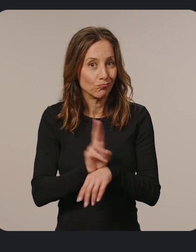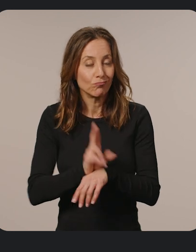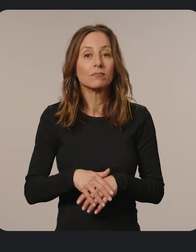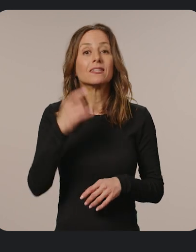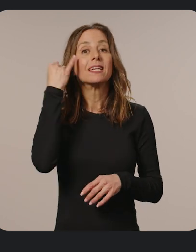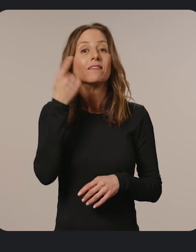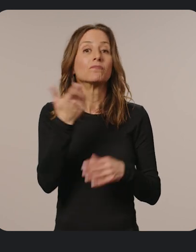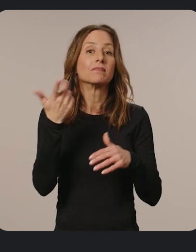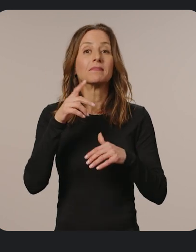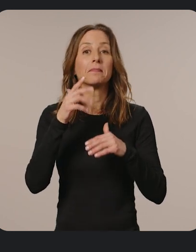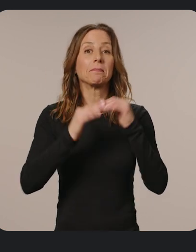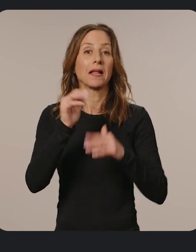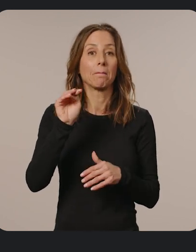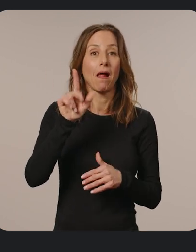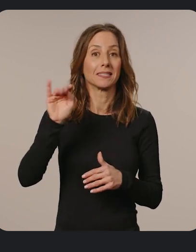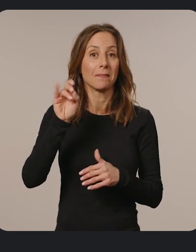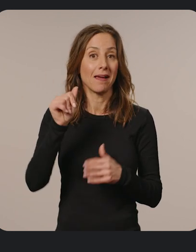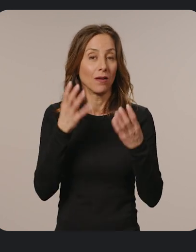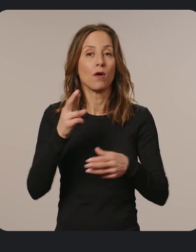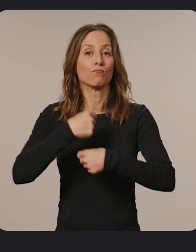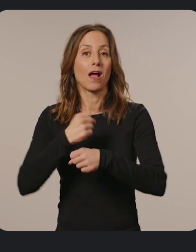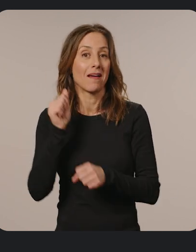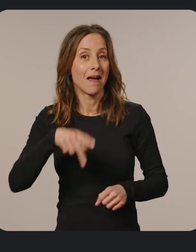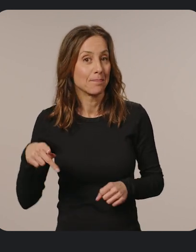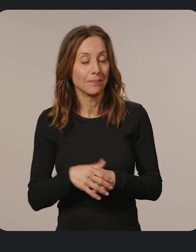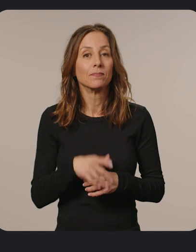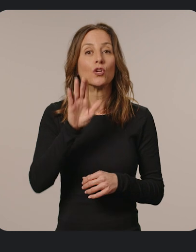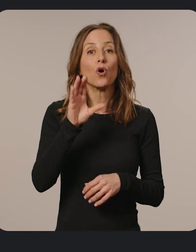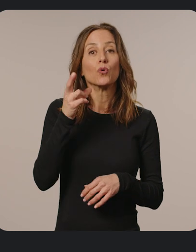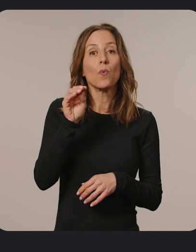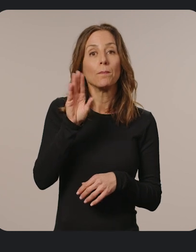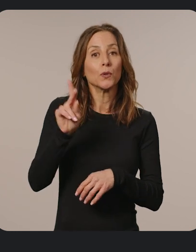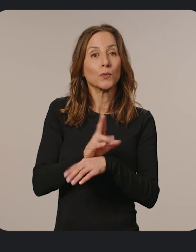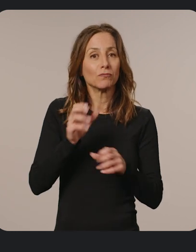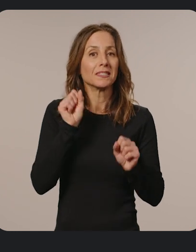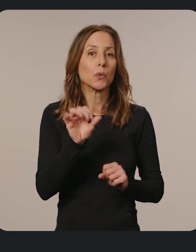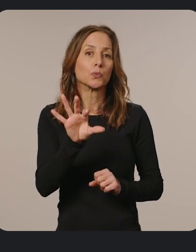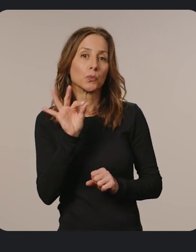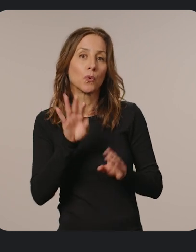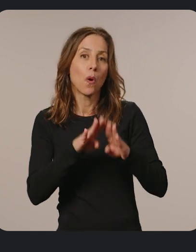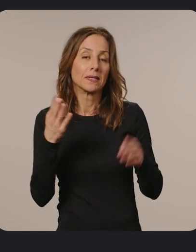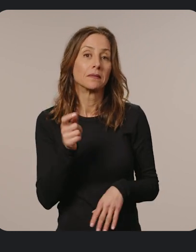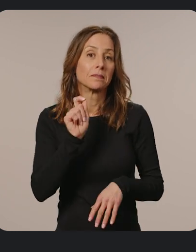Let's say you've built a multimedia or productivity app. Your Chromebook users could choose to open